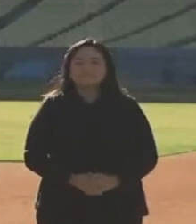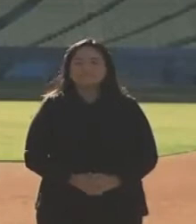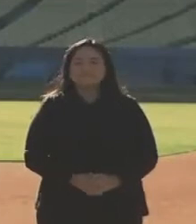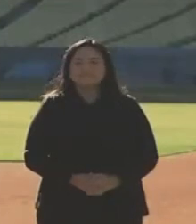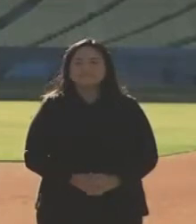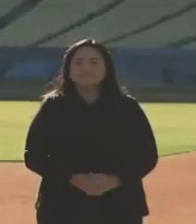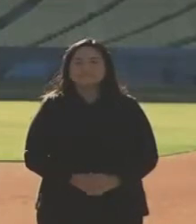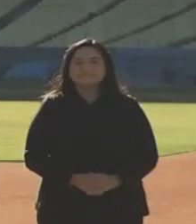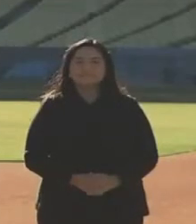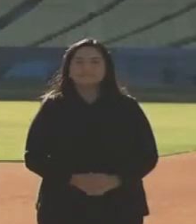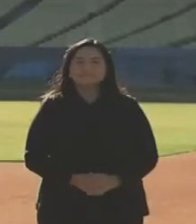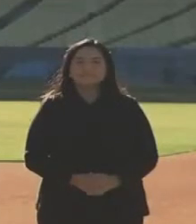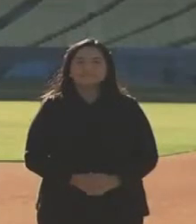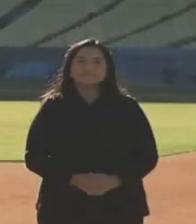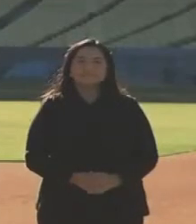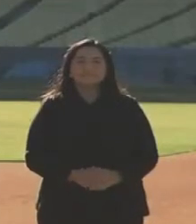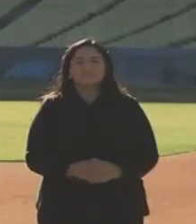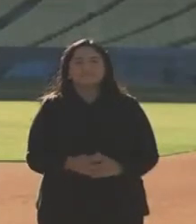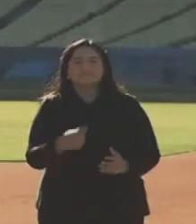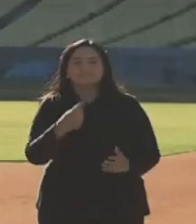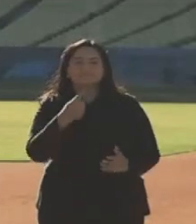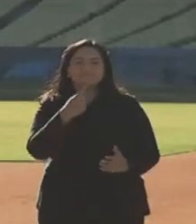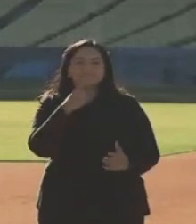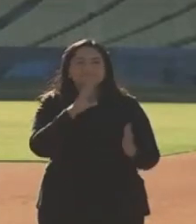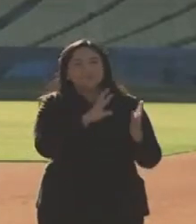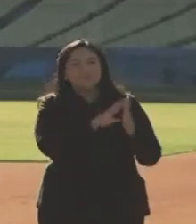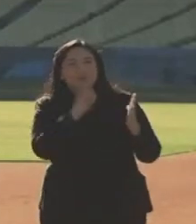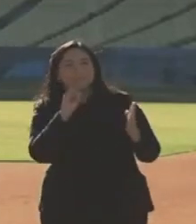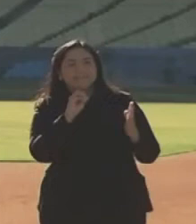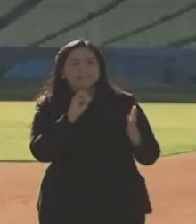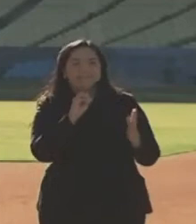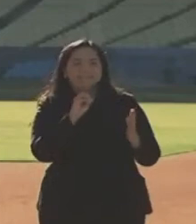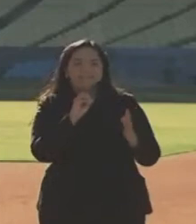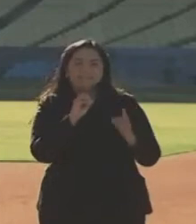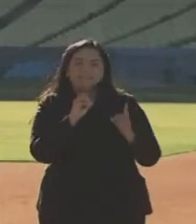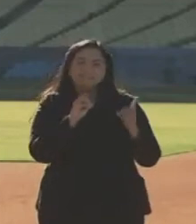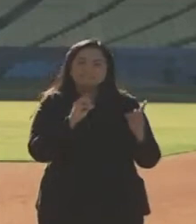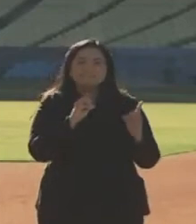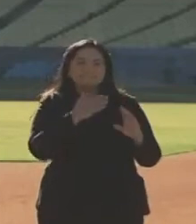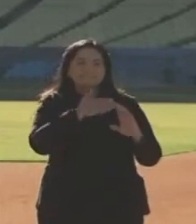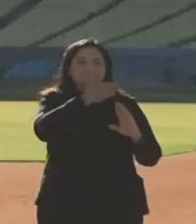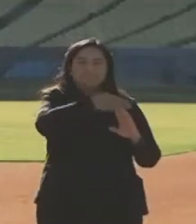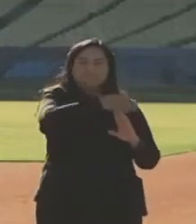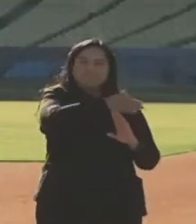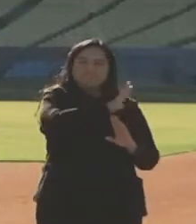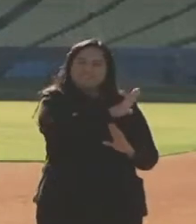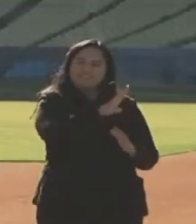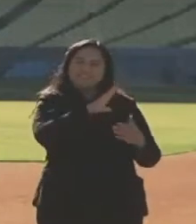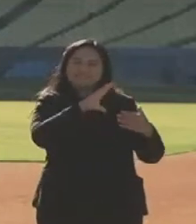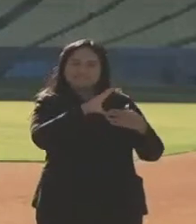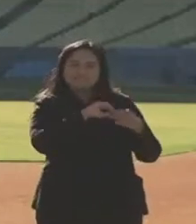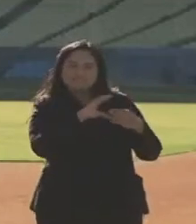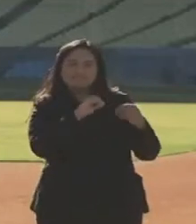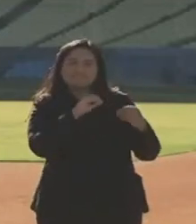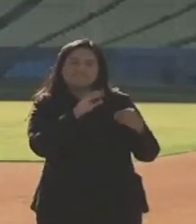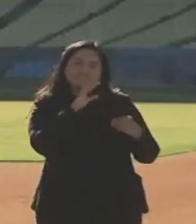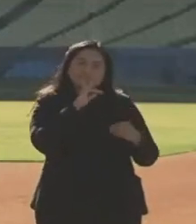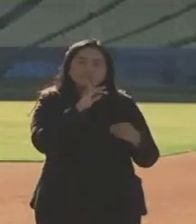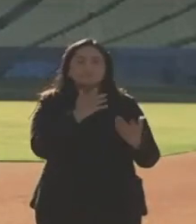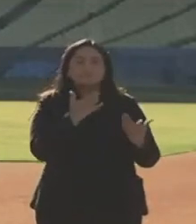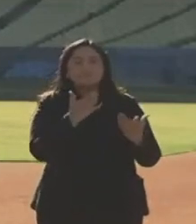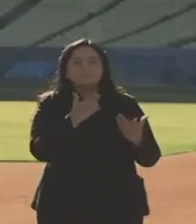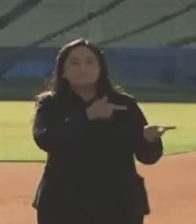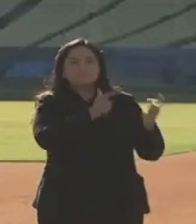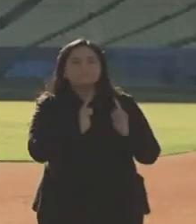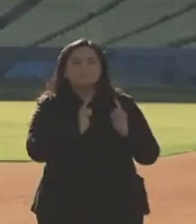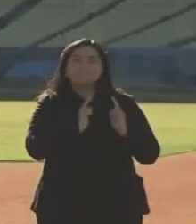Let me echo the eloquence of the previous speakers, attach myself to them. Governor,